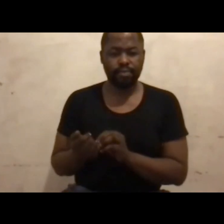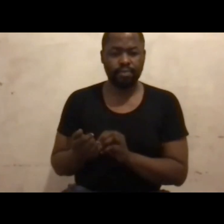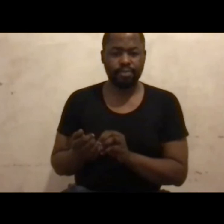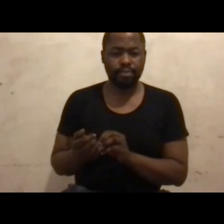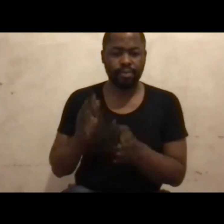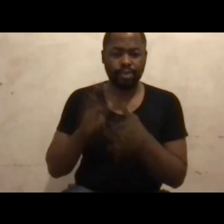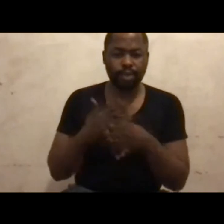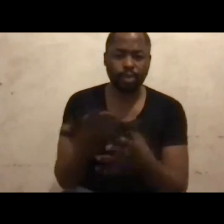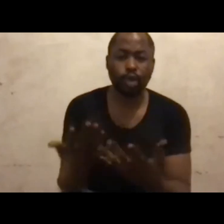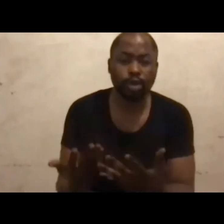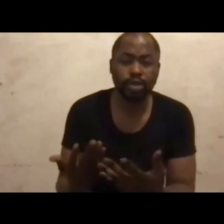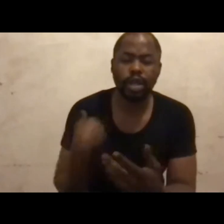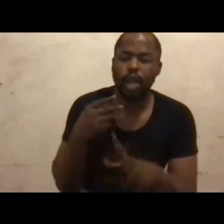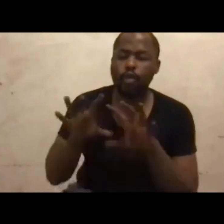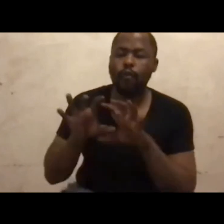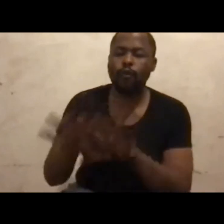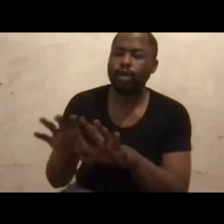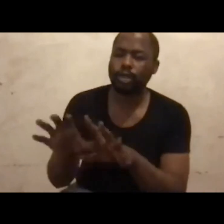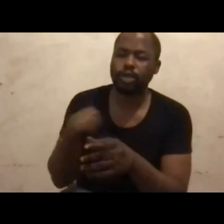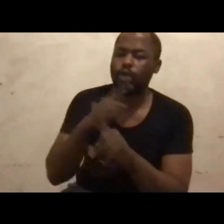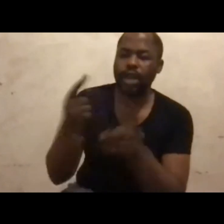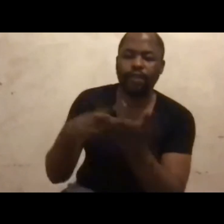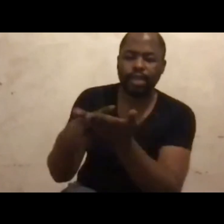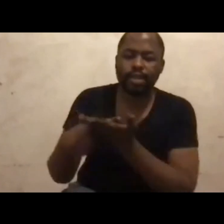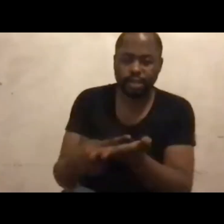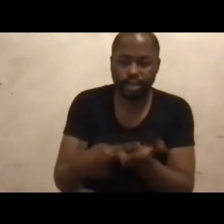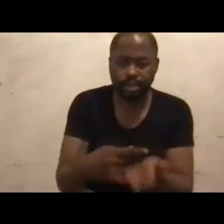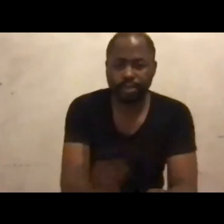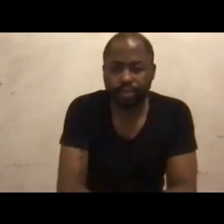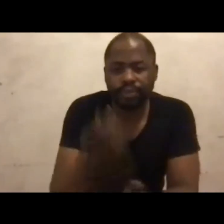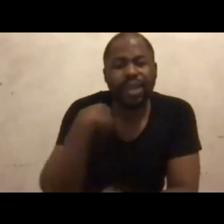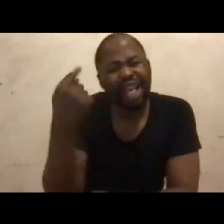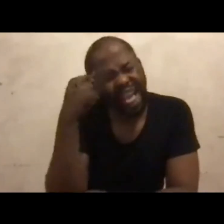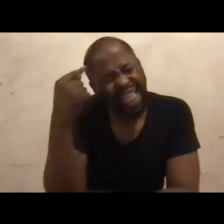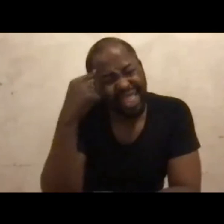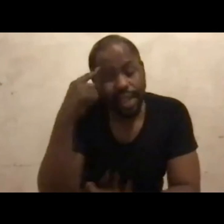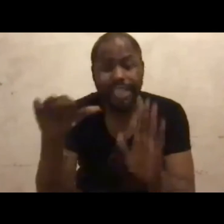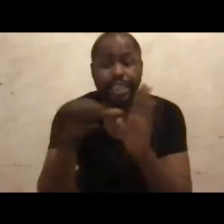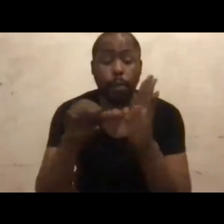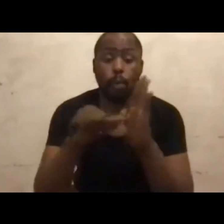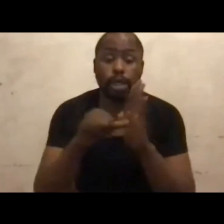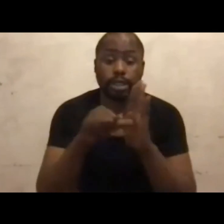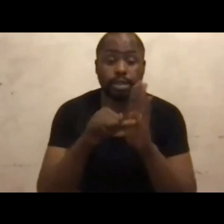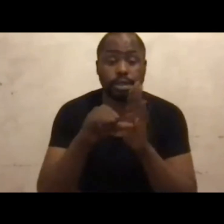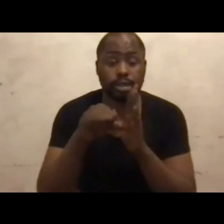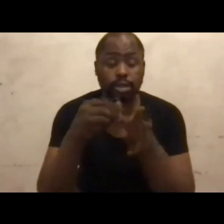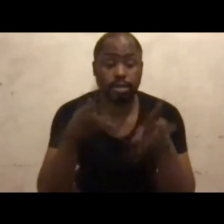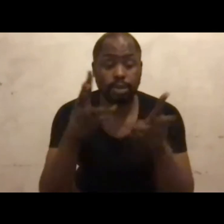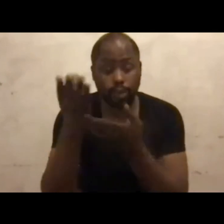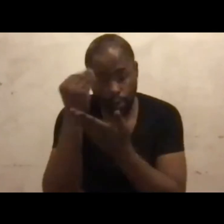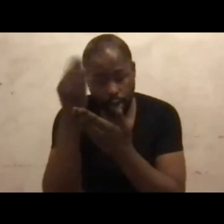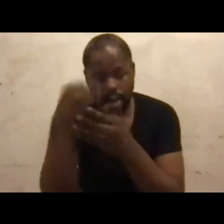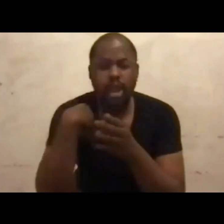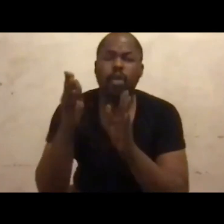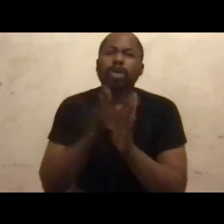products of force, not kiss gloves. I think it's a very important lesson. I was preparing an advocacy